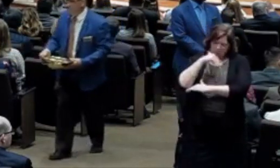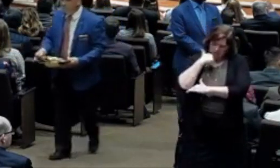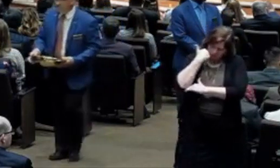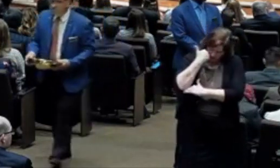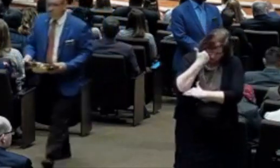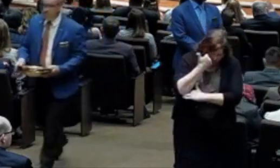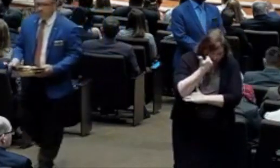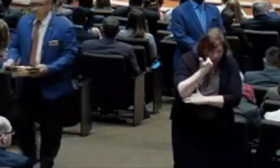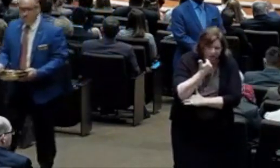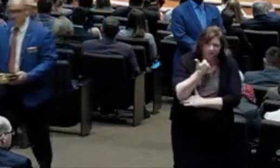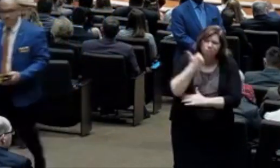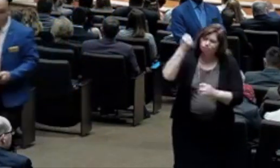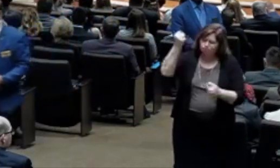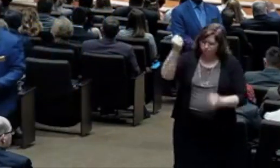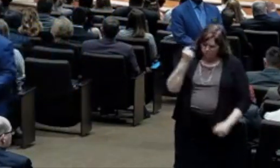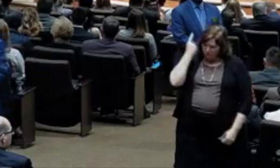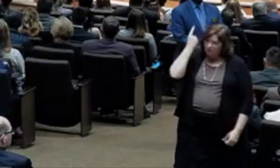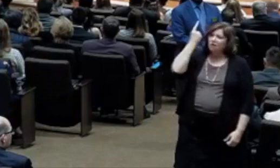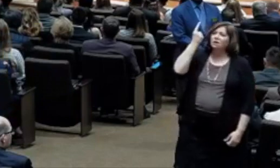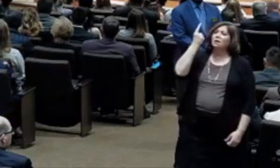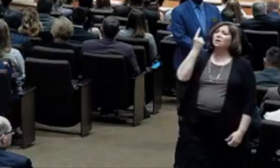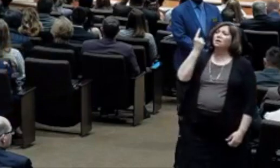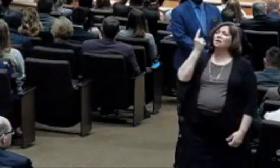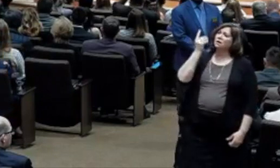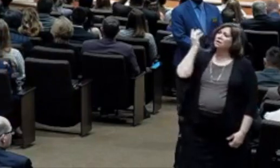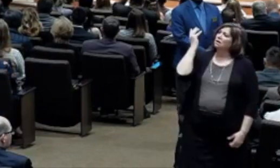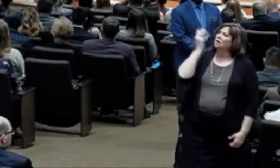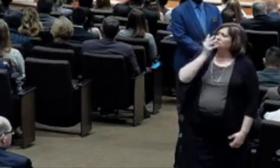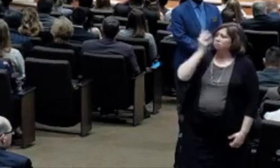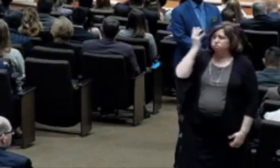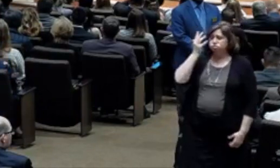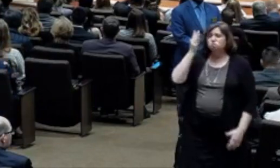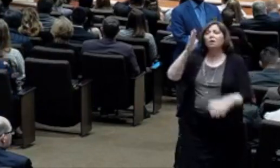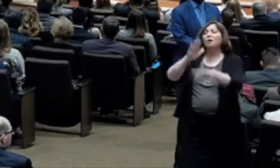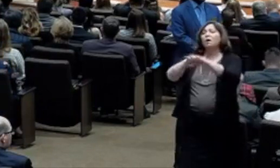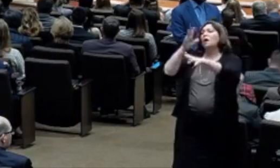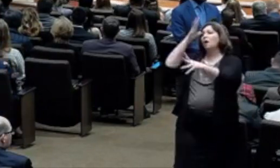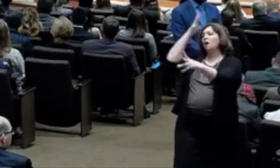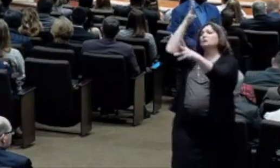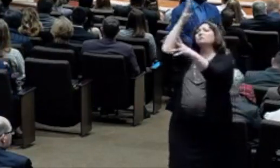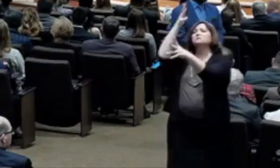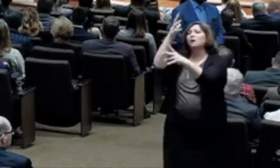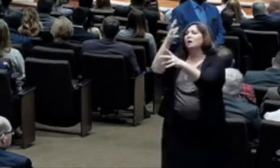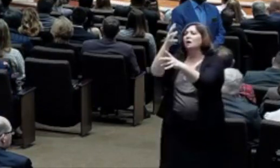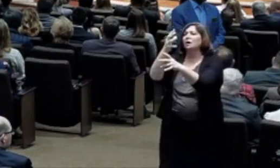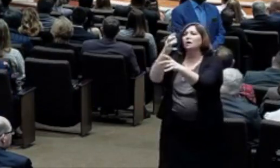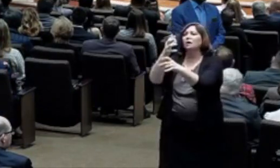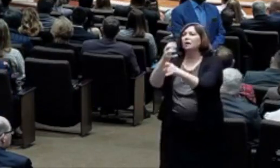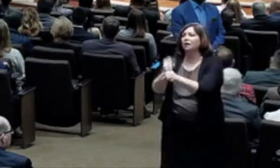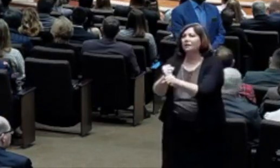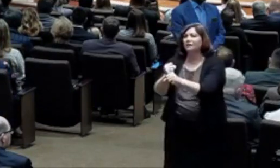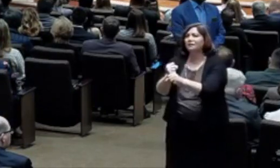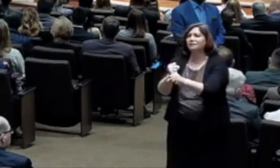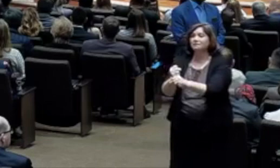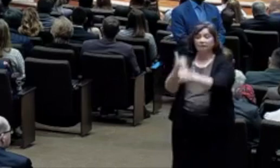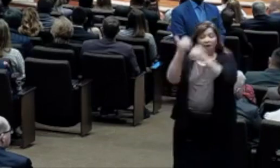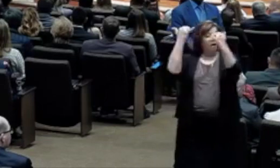Each day I live safe in his grace, the king of